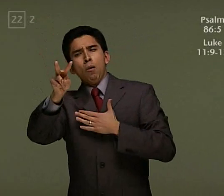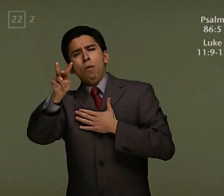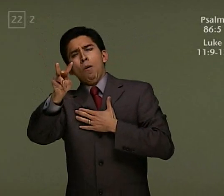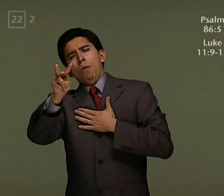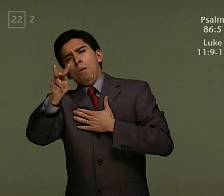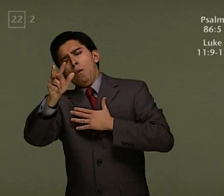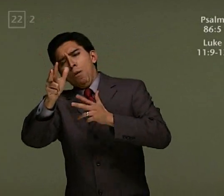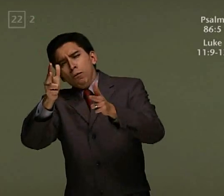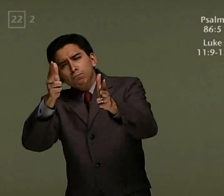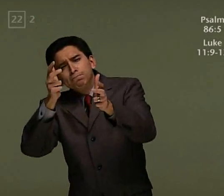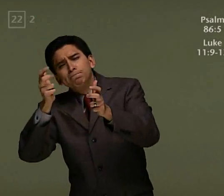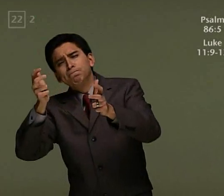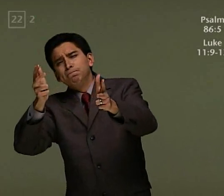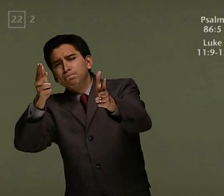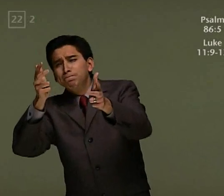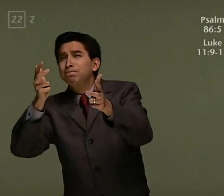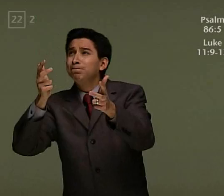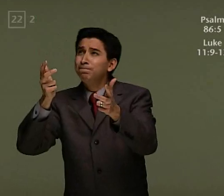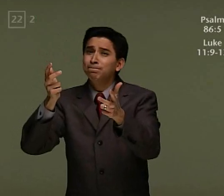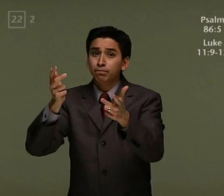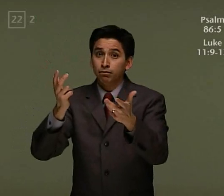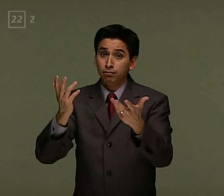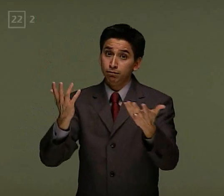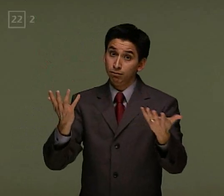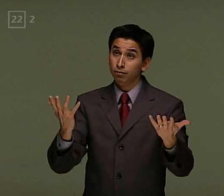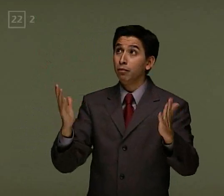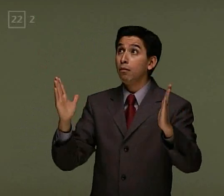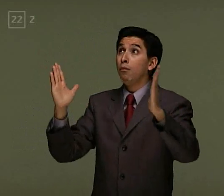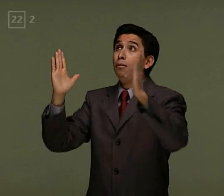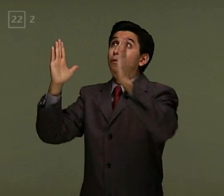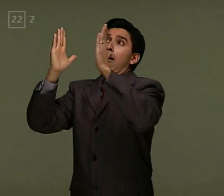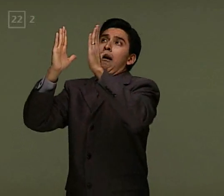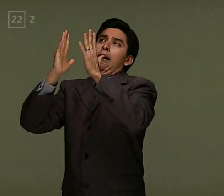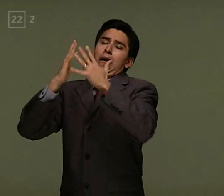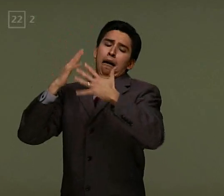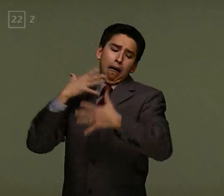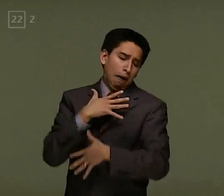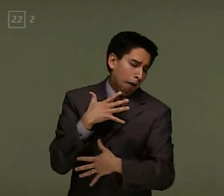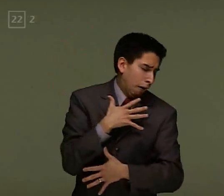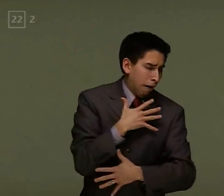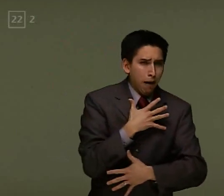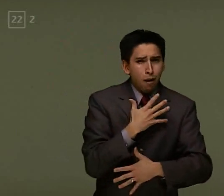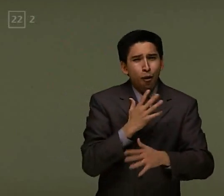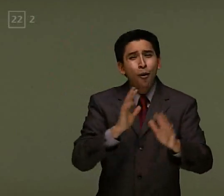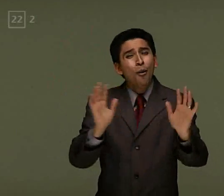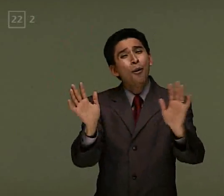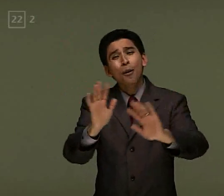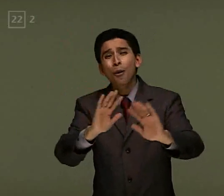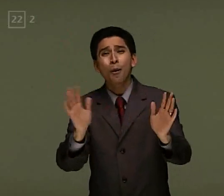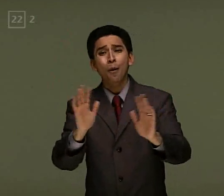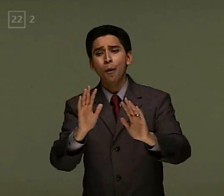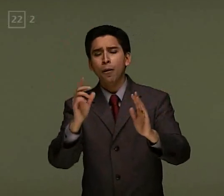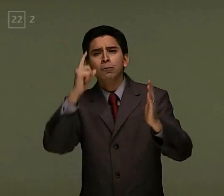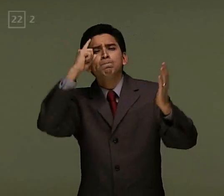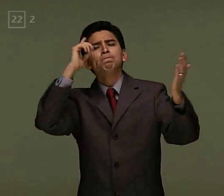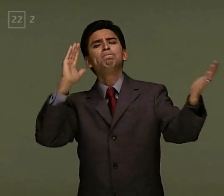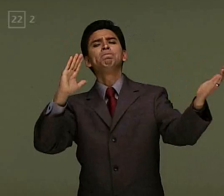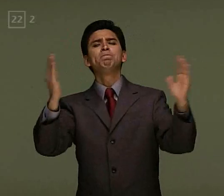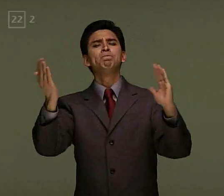Rowling Harry Pop my bitch I fuck my whole heart brain is awesome Fuck my damn range bitch I'm paying what it's costing